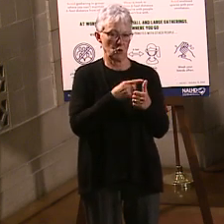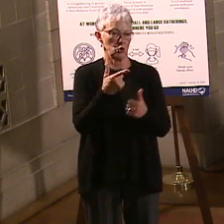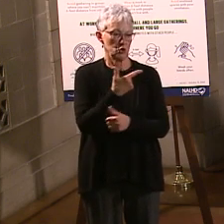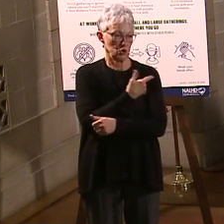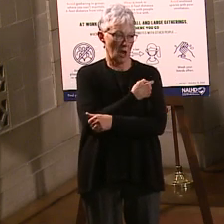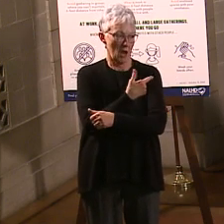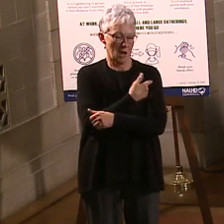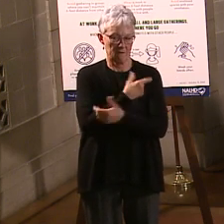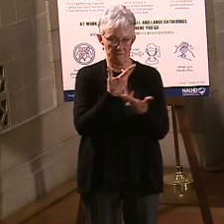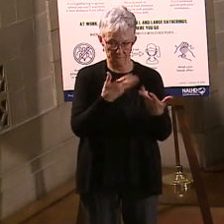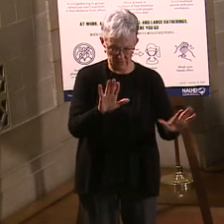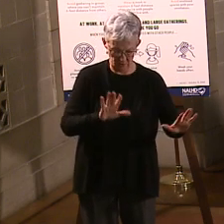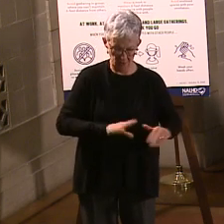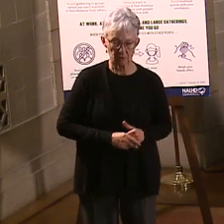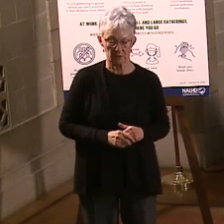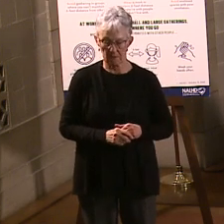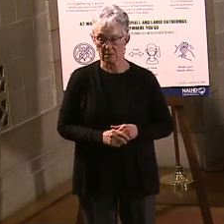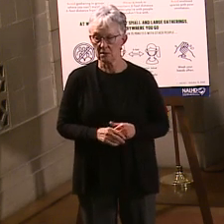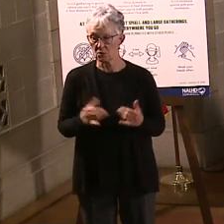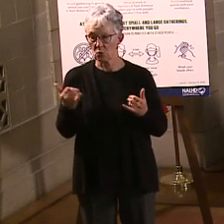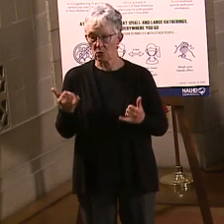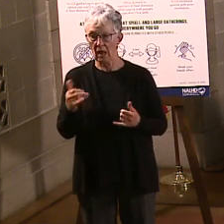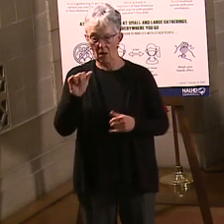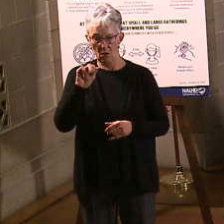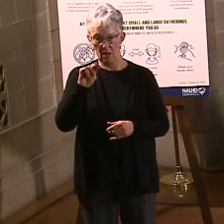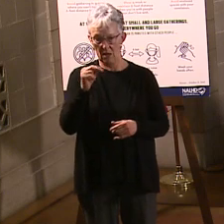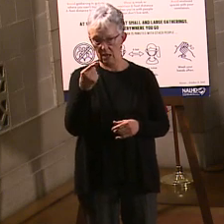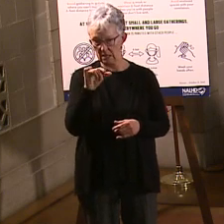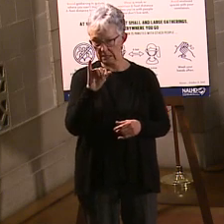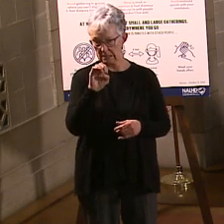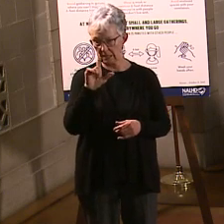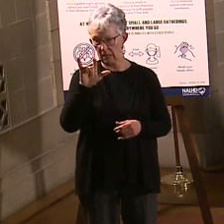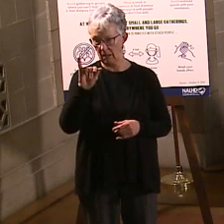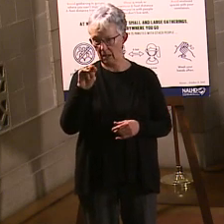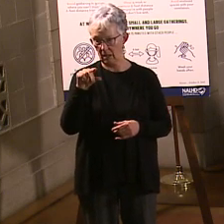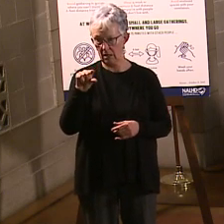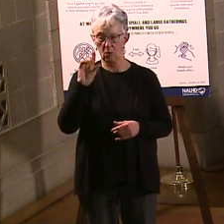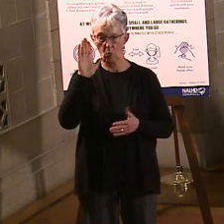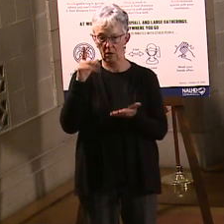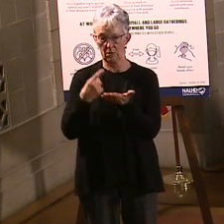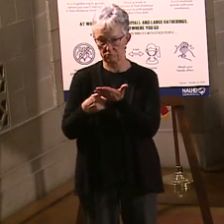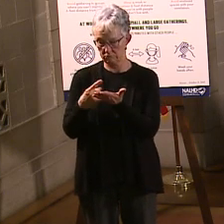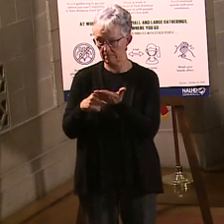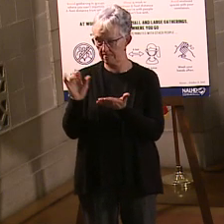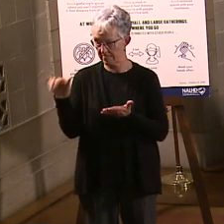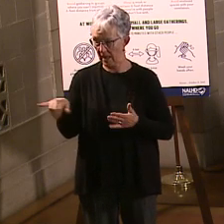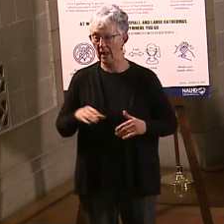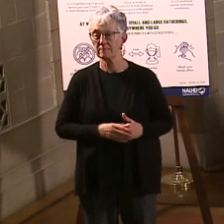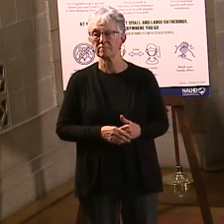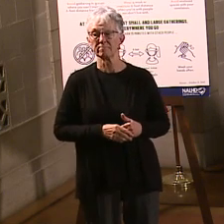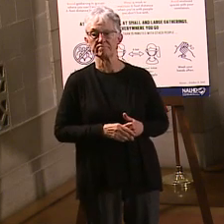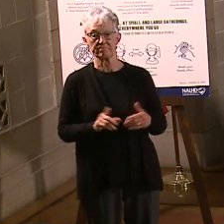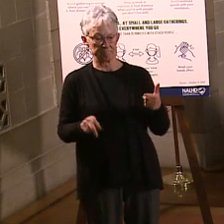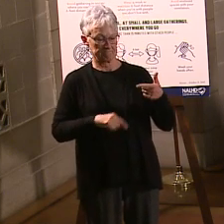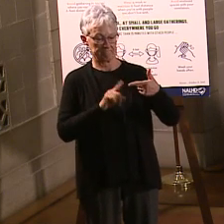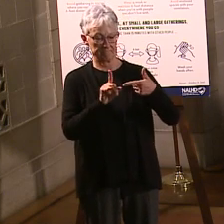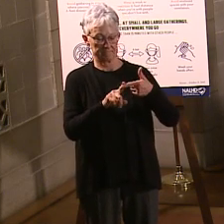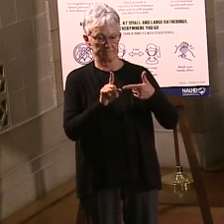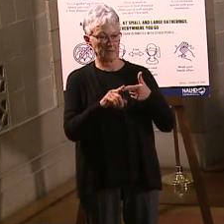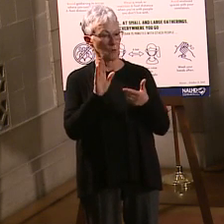news. So Angie Ling is going to be able to talk about that. Other big news we're going to have is talking about the state registration website.